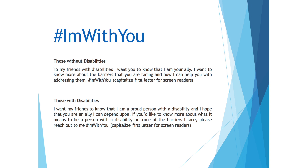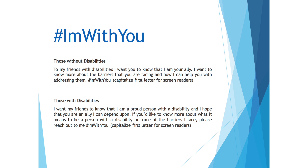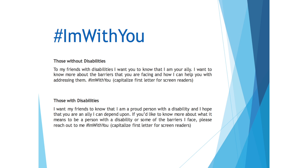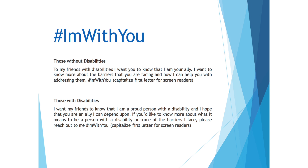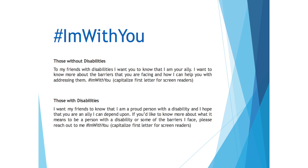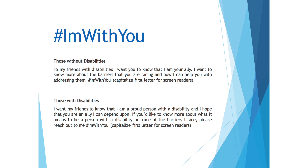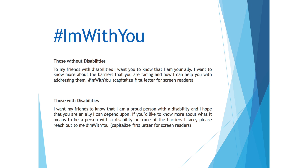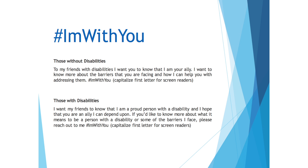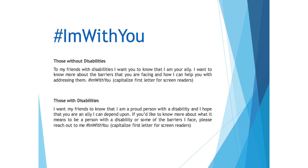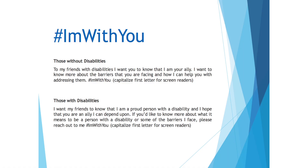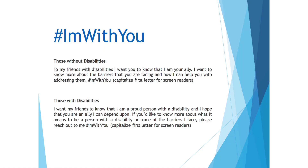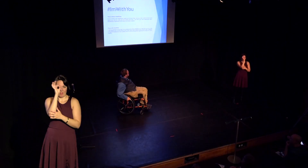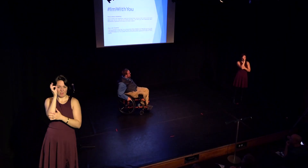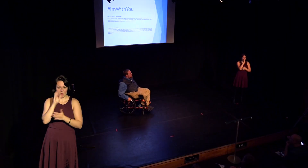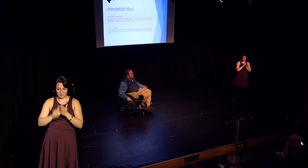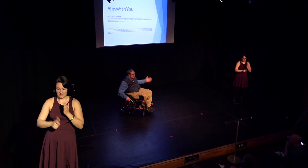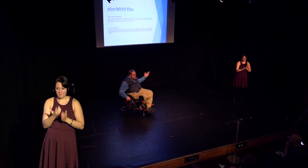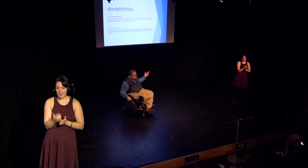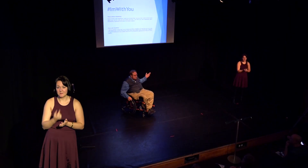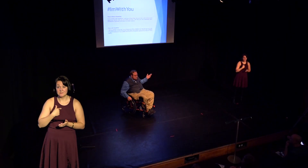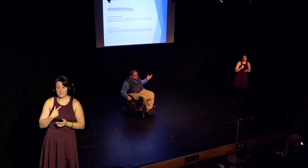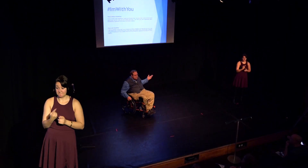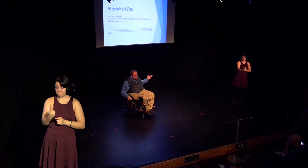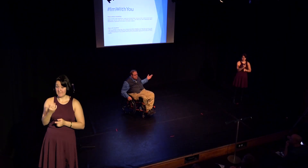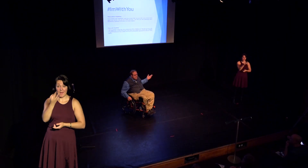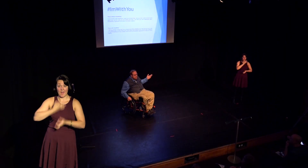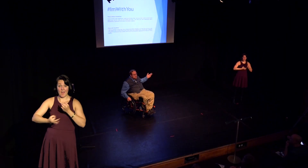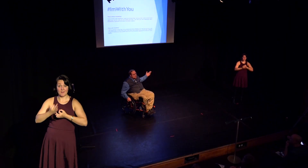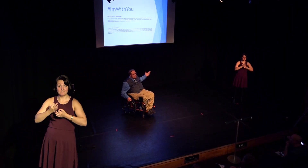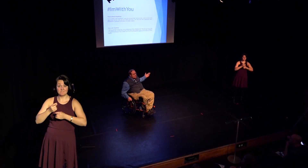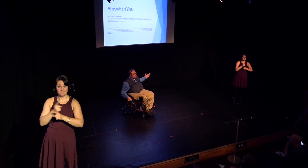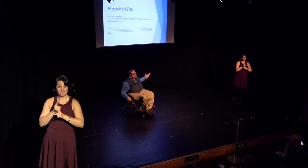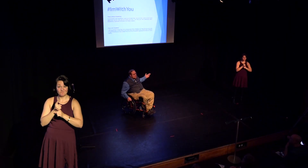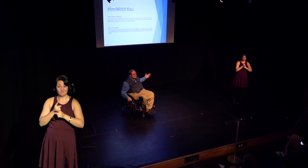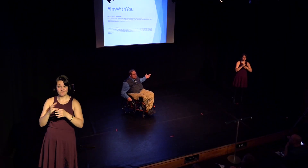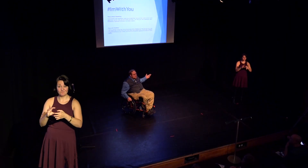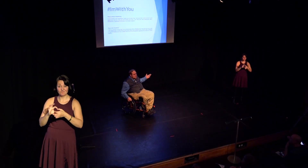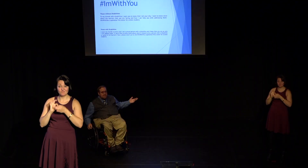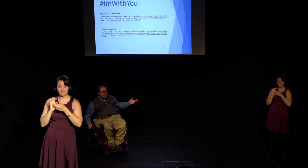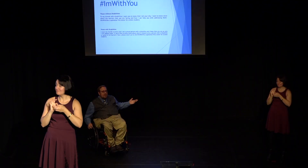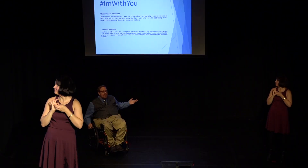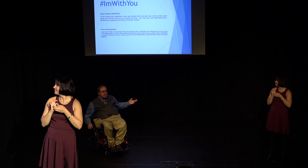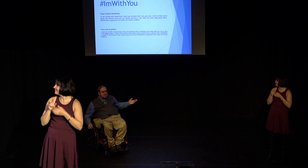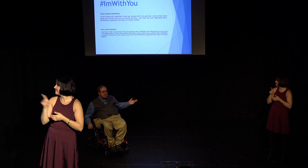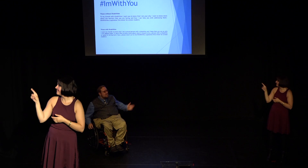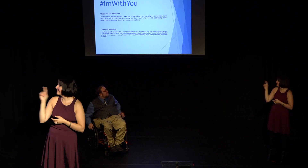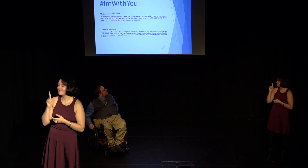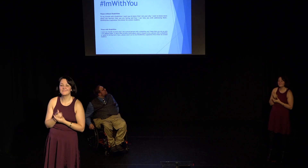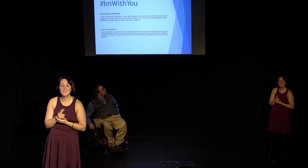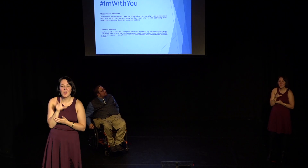a person with a disability or some of the barriers I face, please reach out to me. Now, we're up to 240 characters on Twitter, so I think you'll be all right.